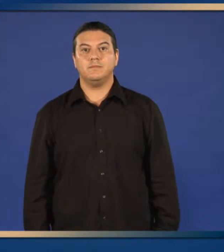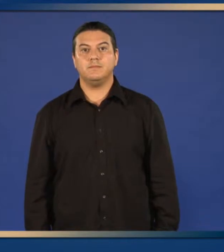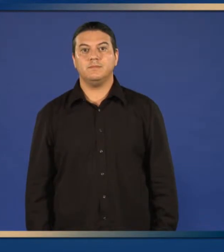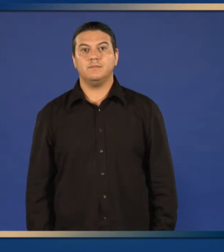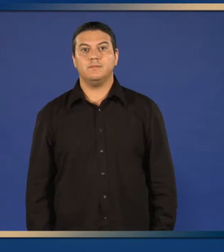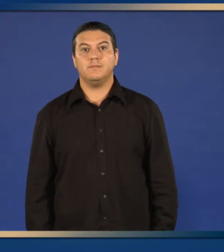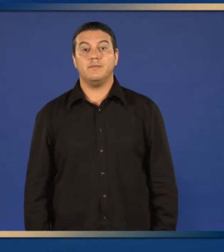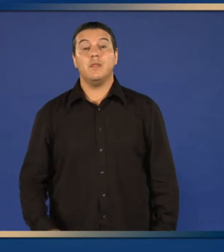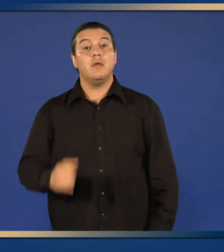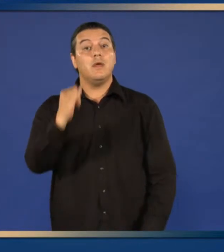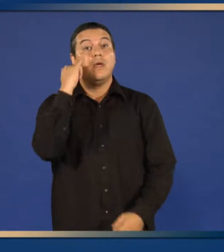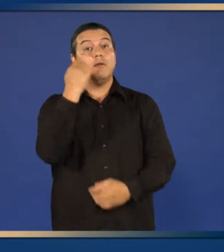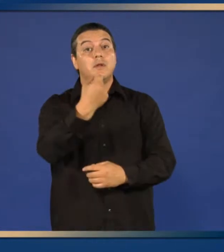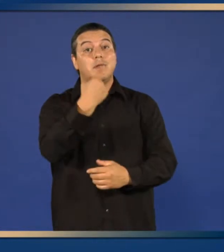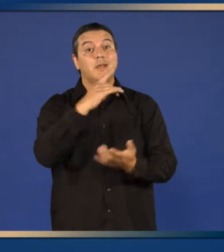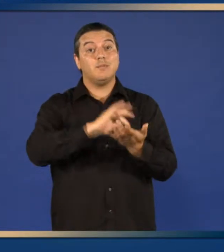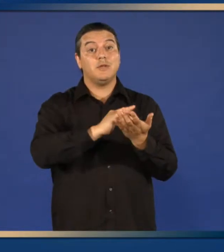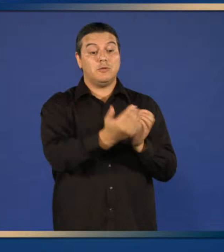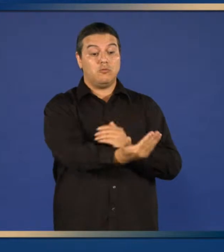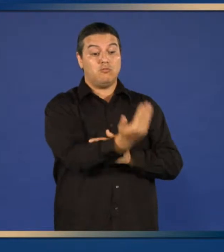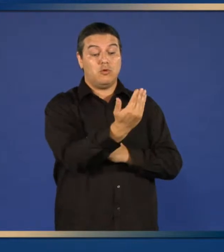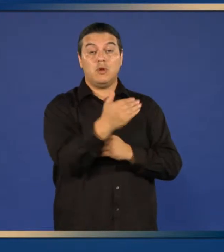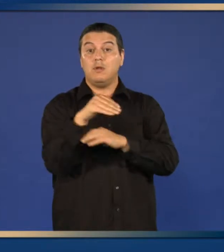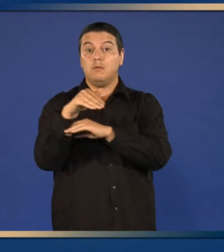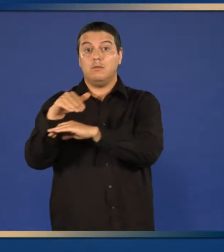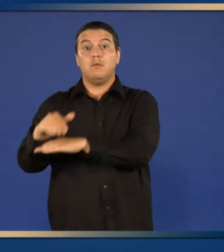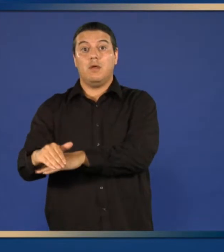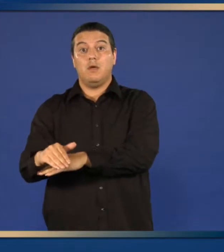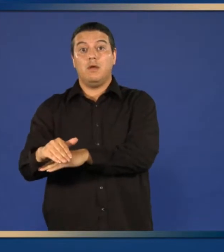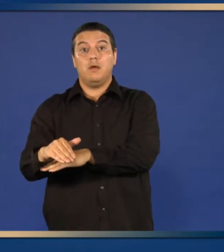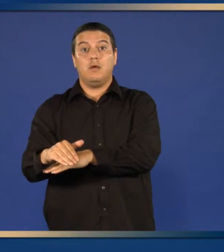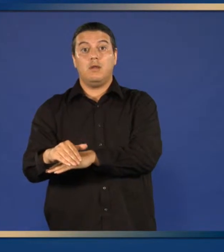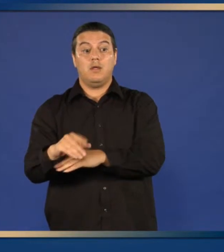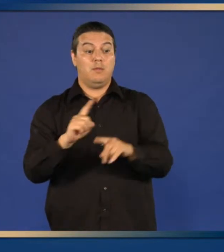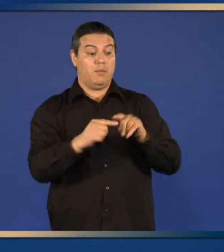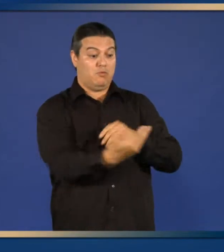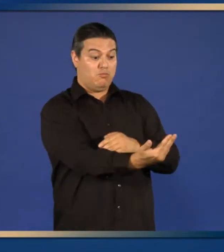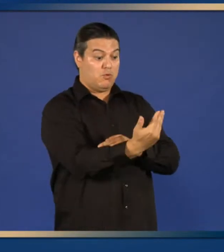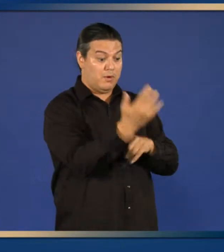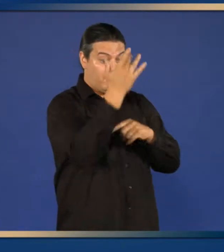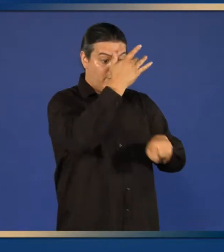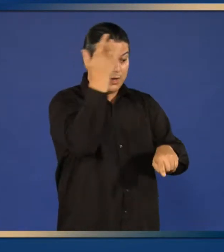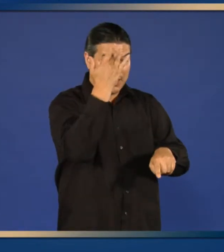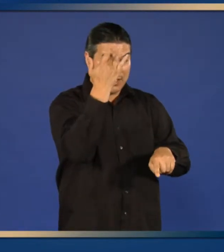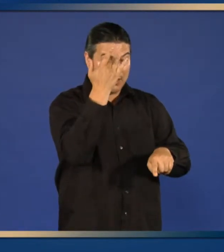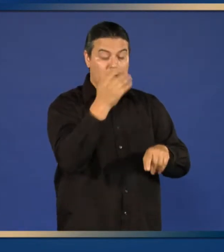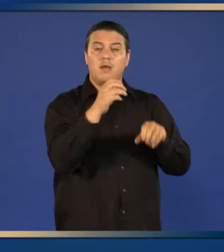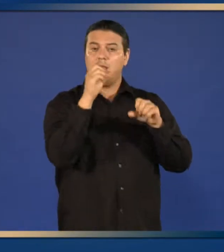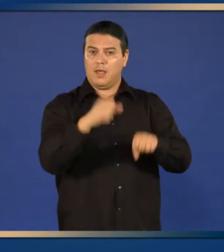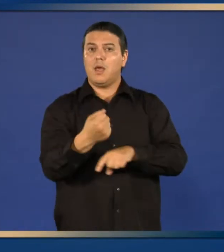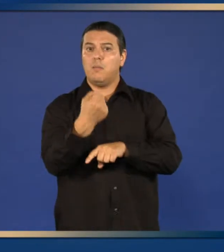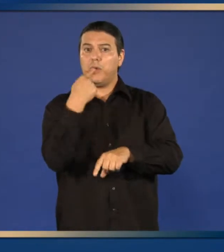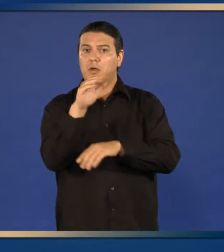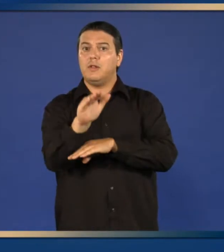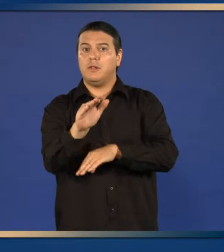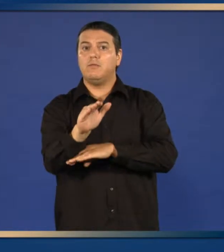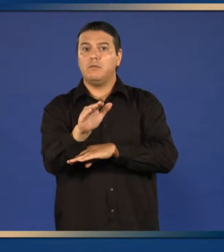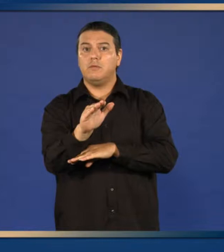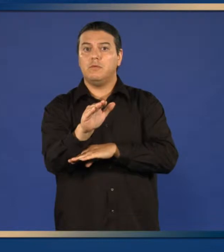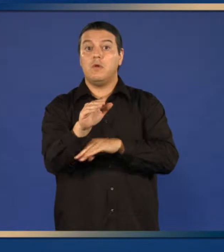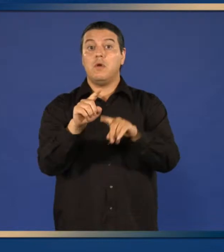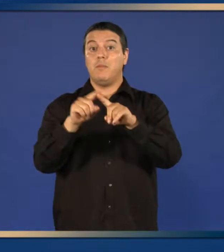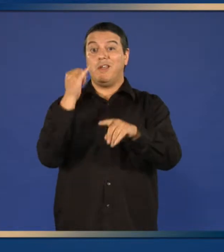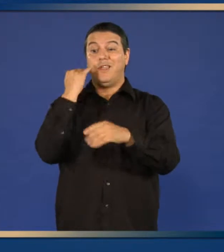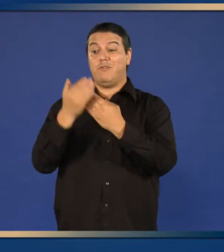If you miss a dose, take the missed dose as soon as possible. If it is